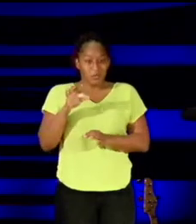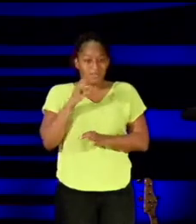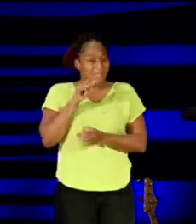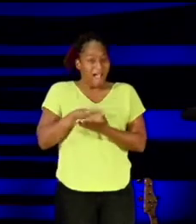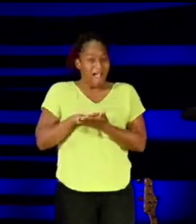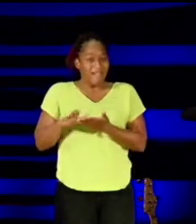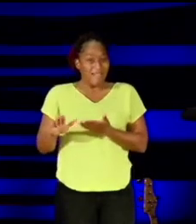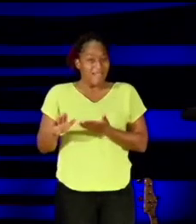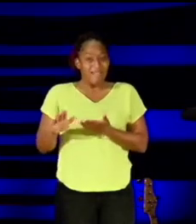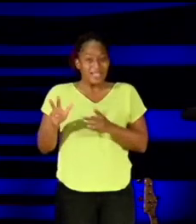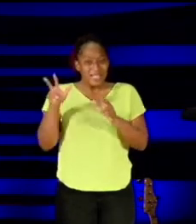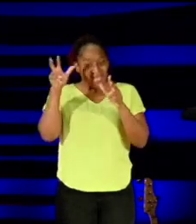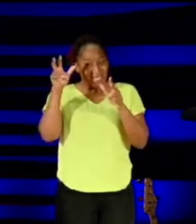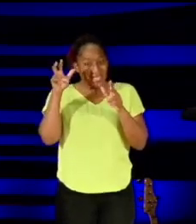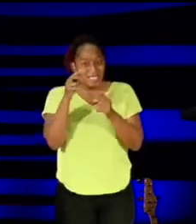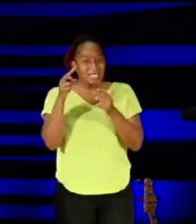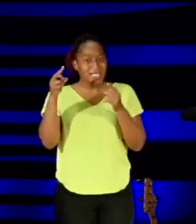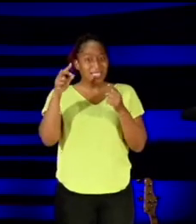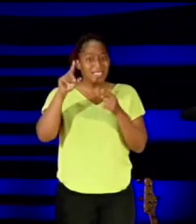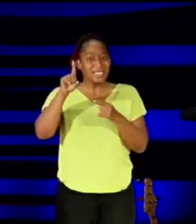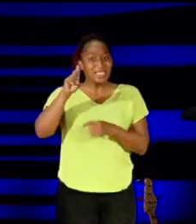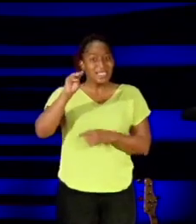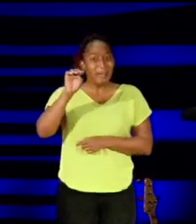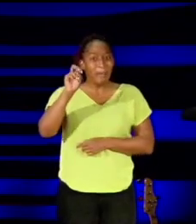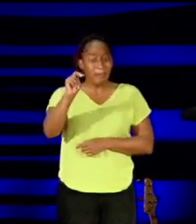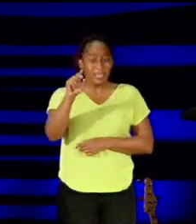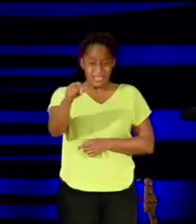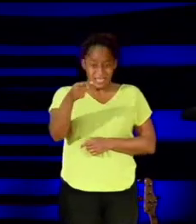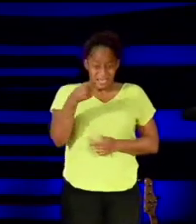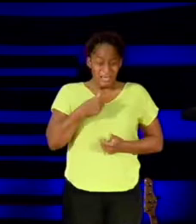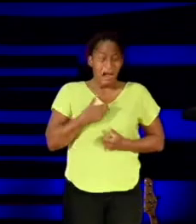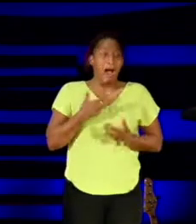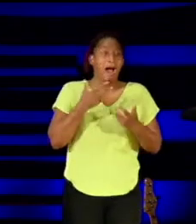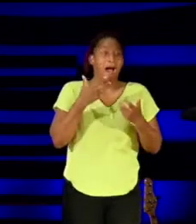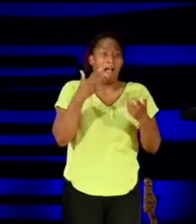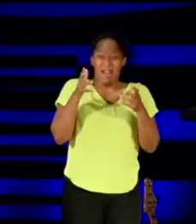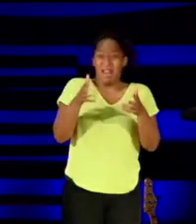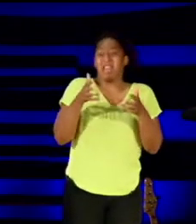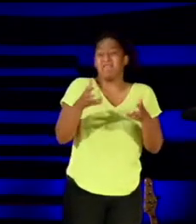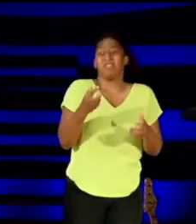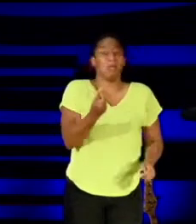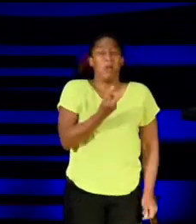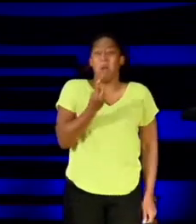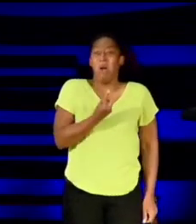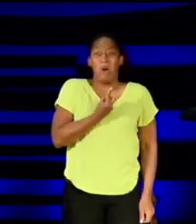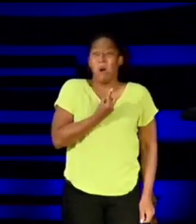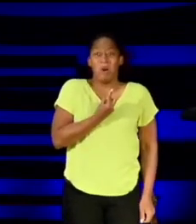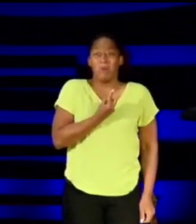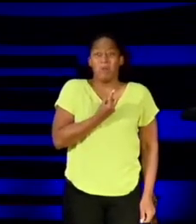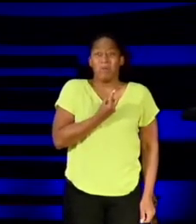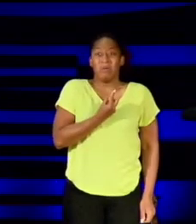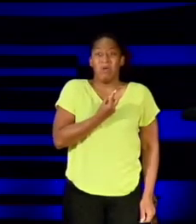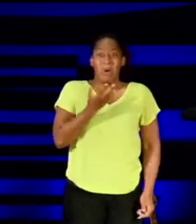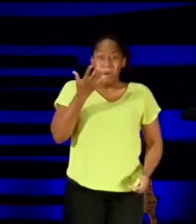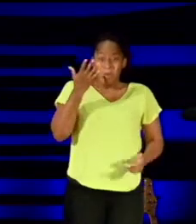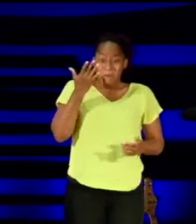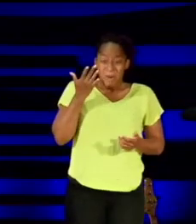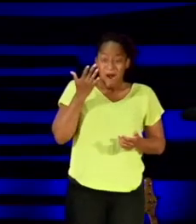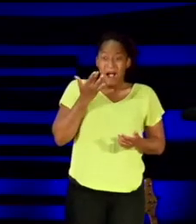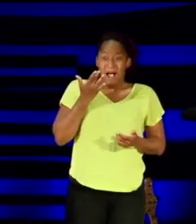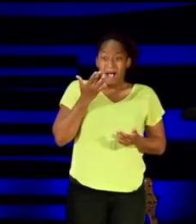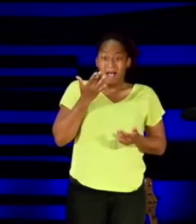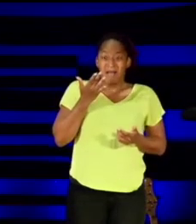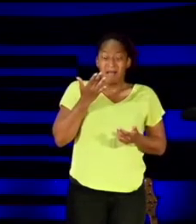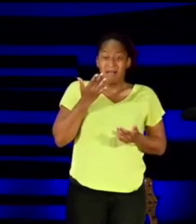out with a loud and terrible voice, Let us alone! What business do we have in common with each other, Jesus